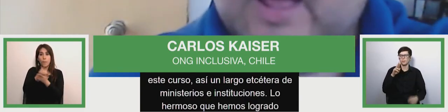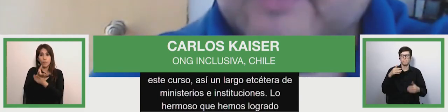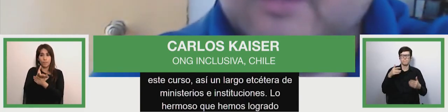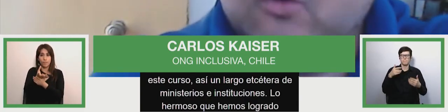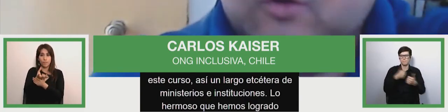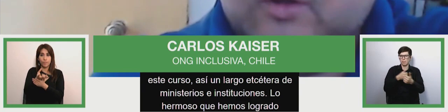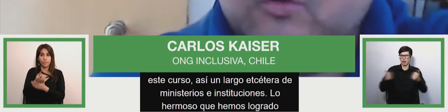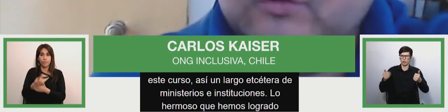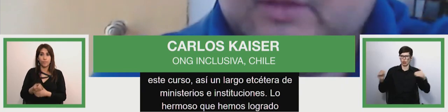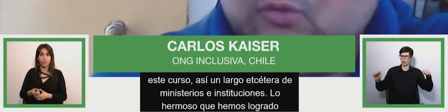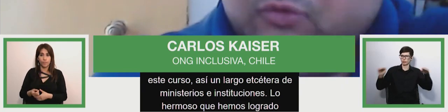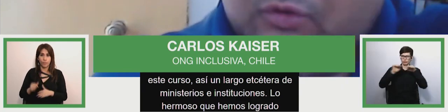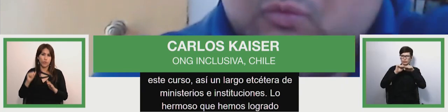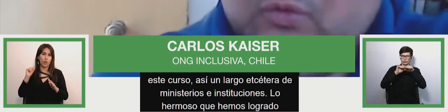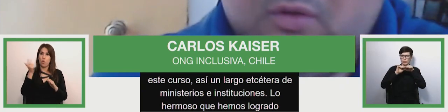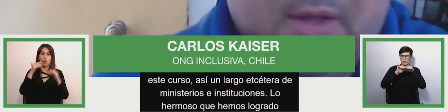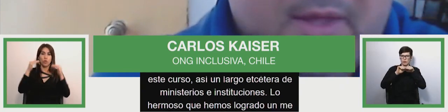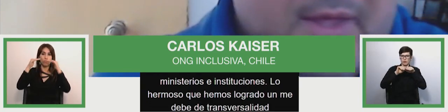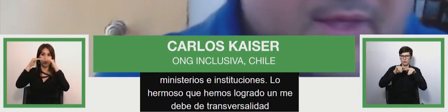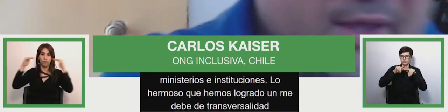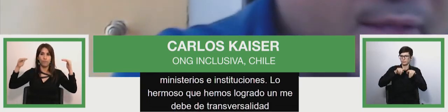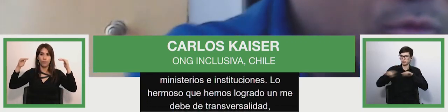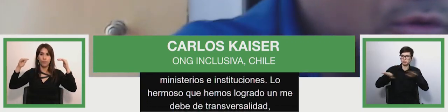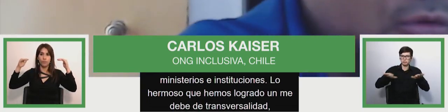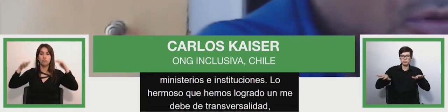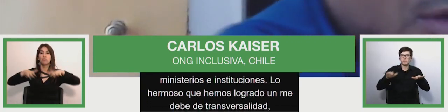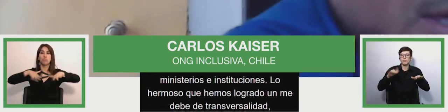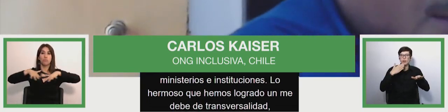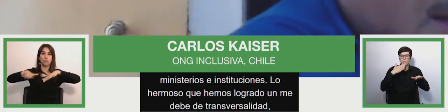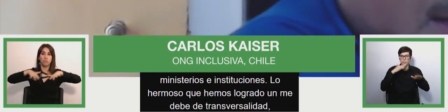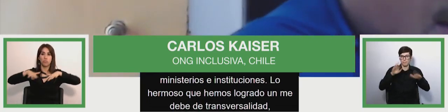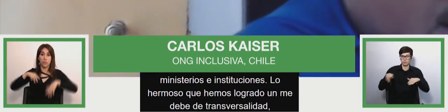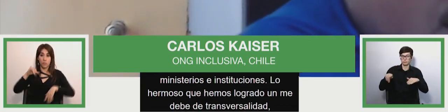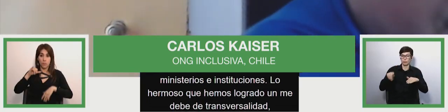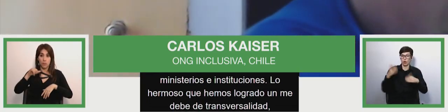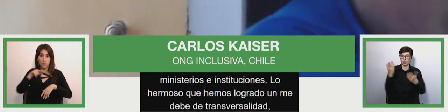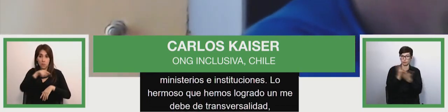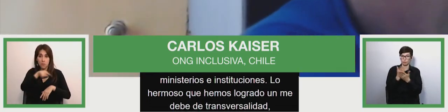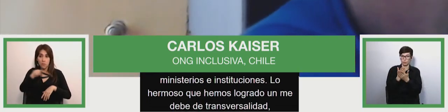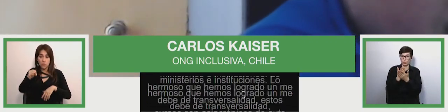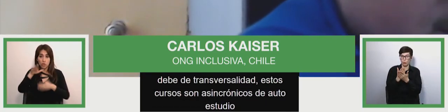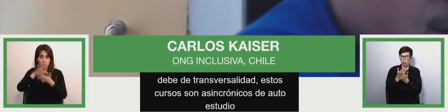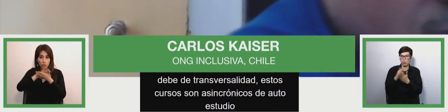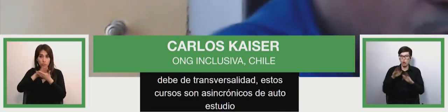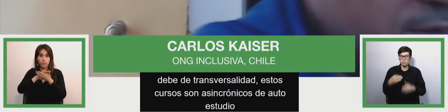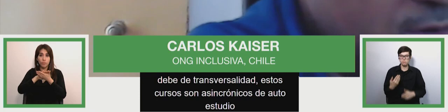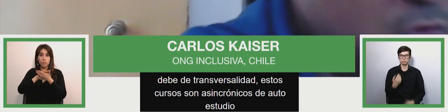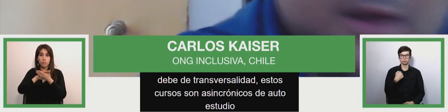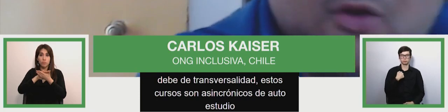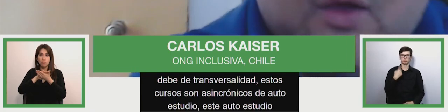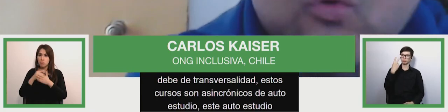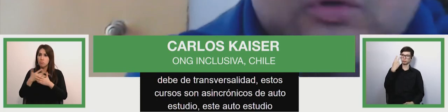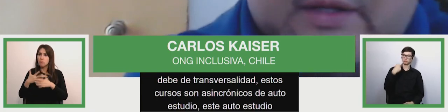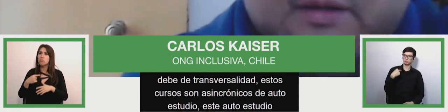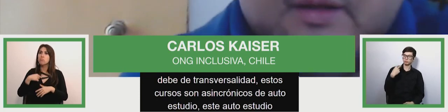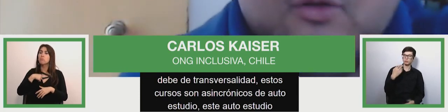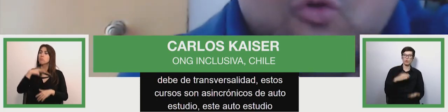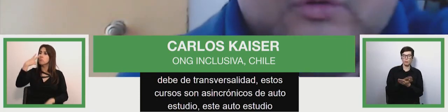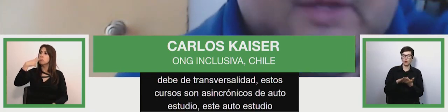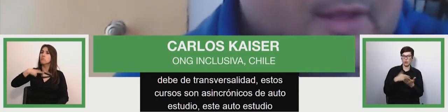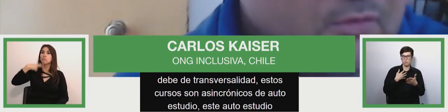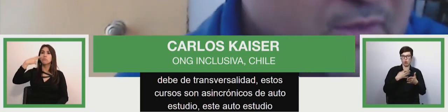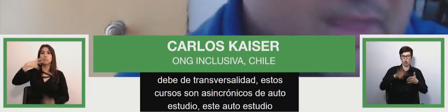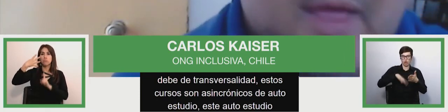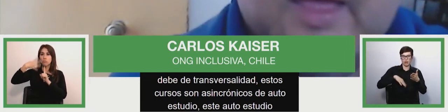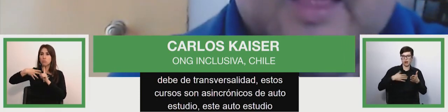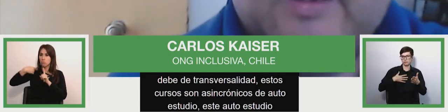ministry groups and institutions which has been the beautiful thing about this we had a transverse